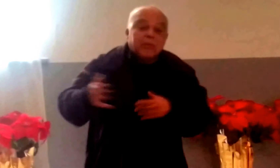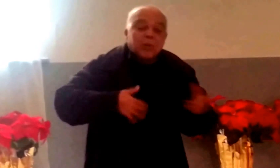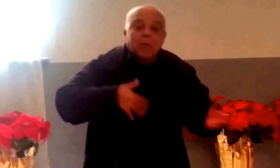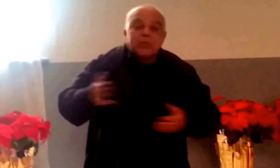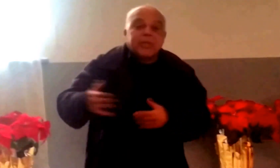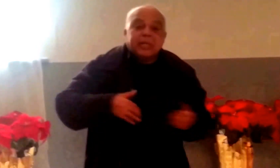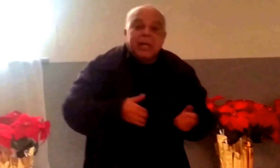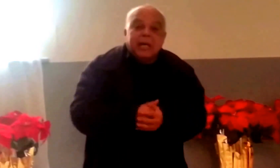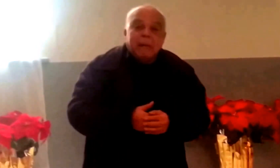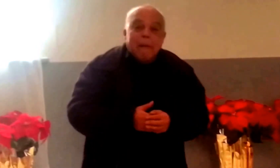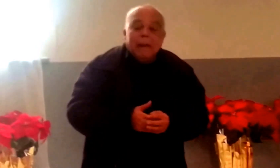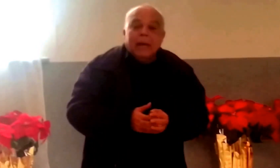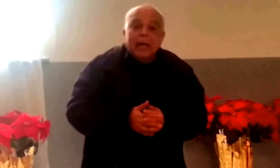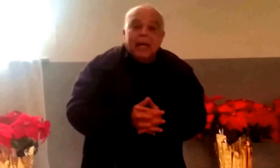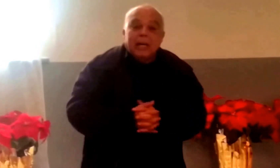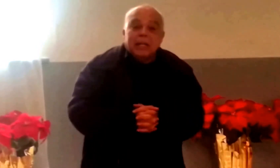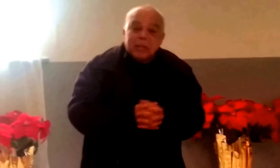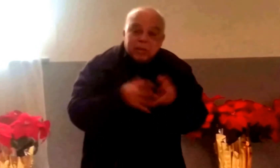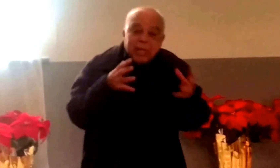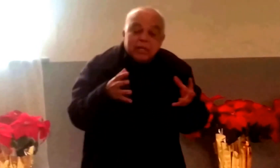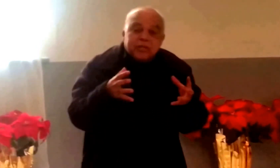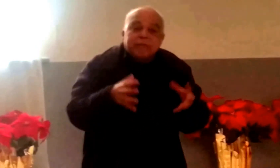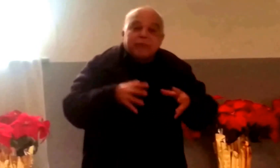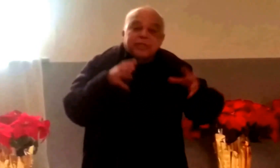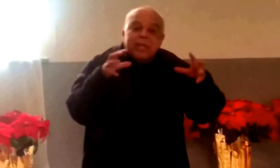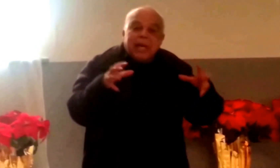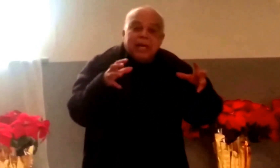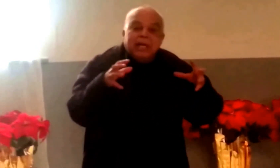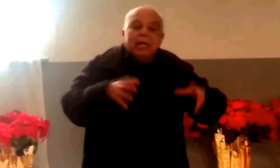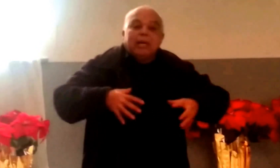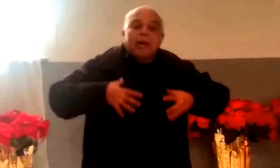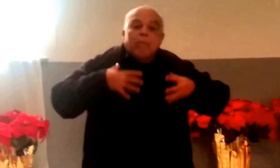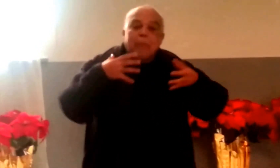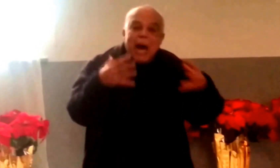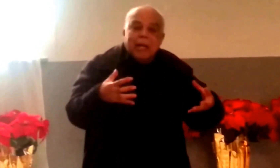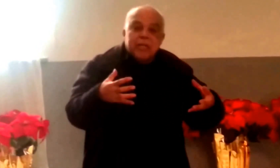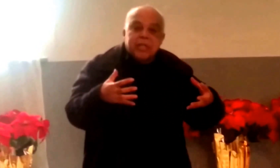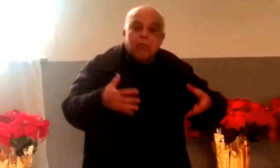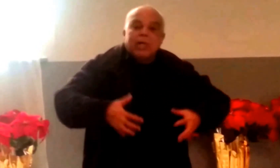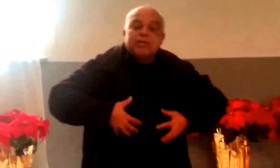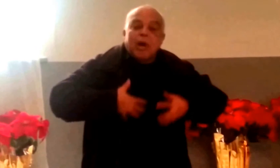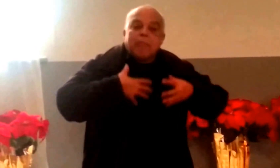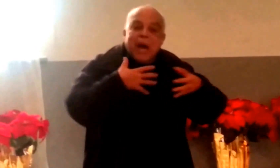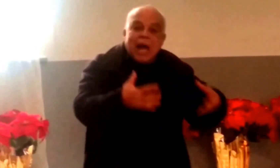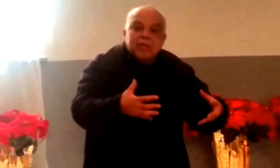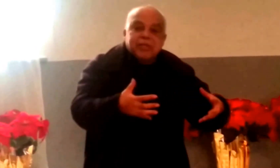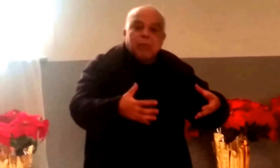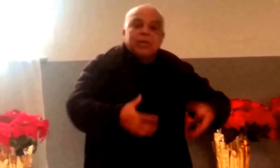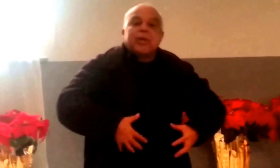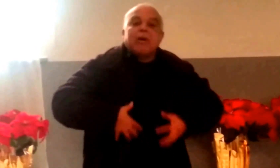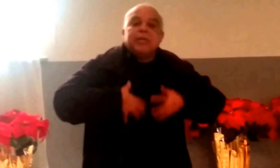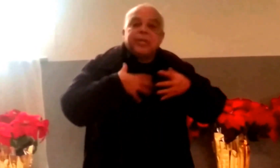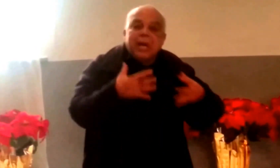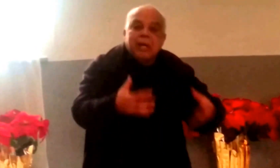the course of the day. And the thing is, for today, a policy. What is our policy? What is our agenda?